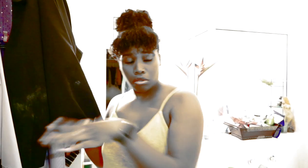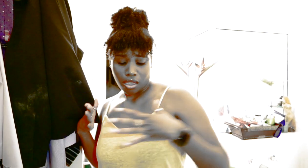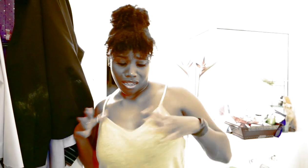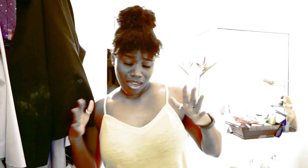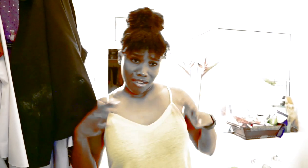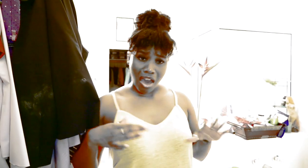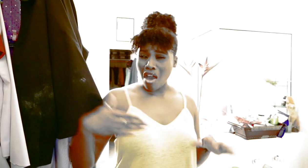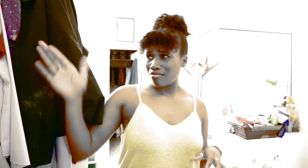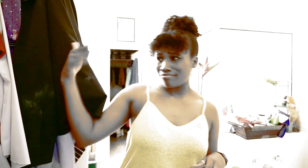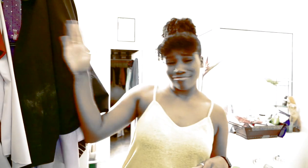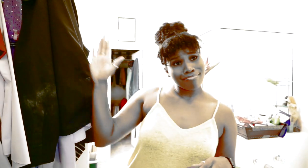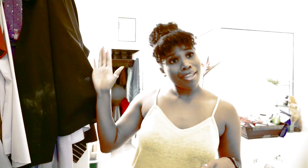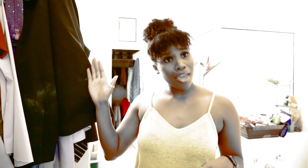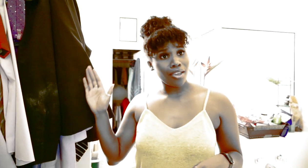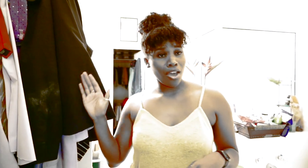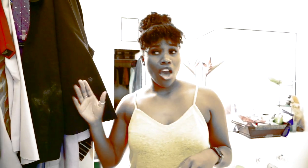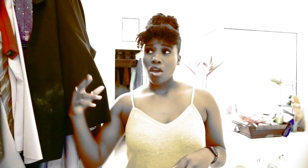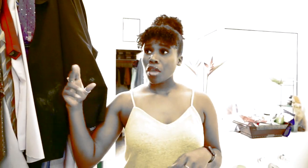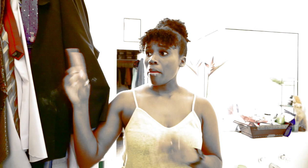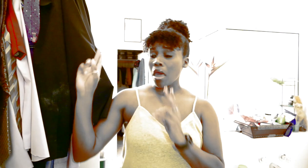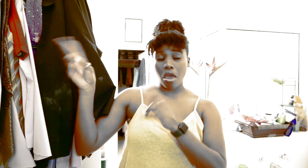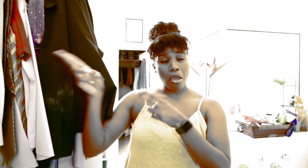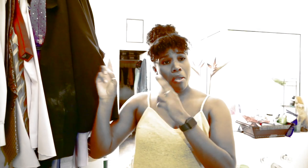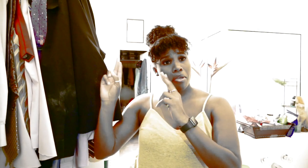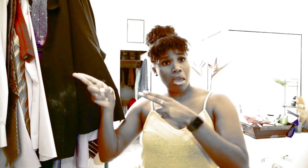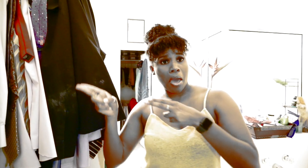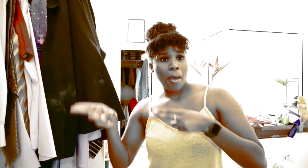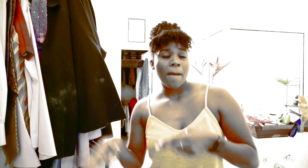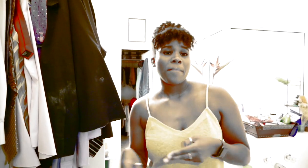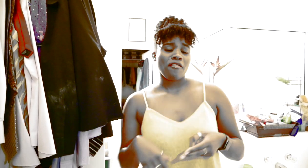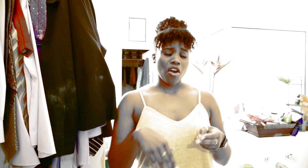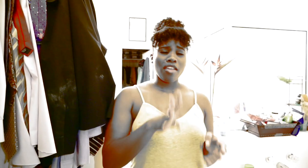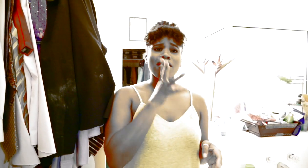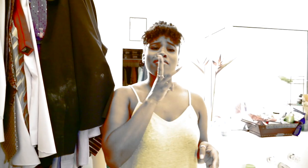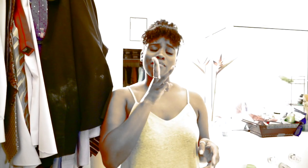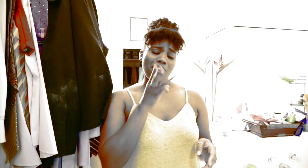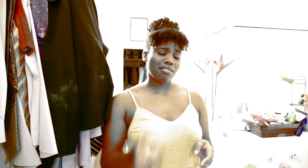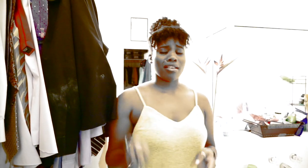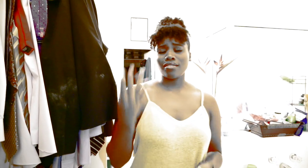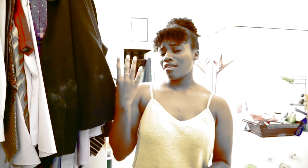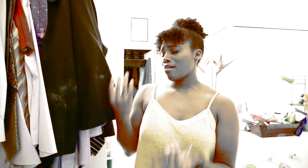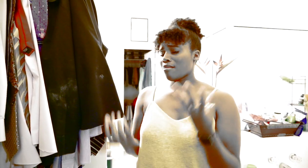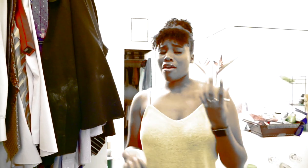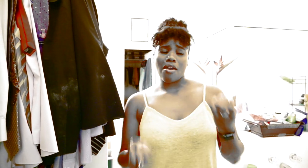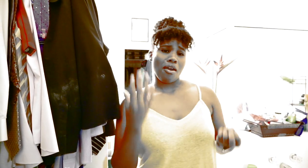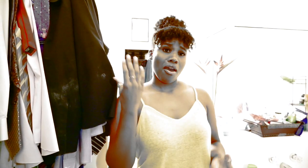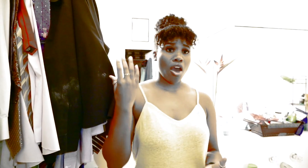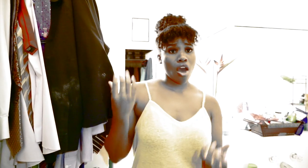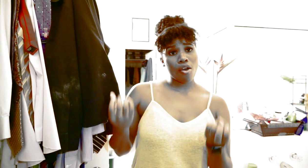clothes and get gone You better hurry up Before the sprinklers come on